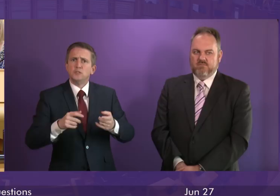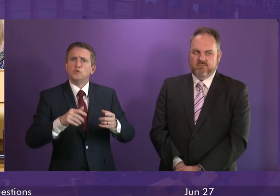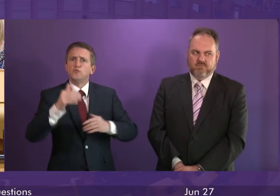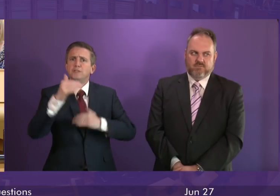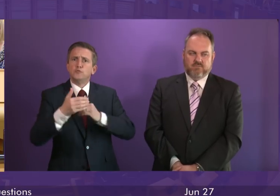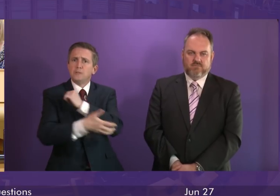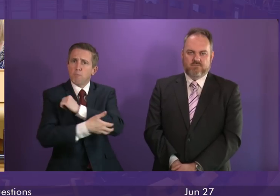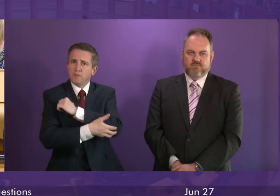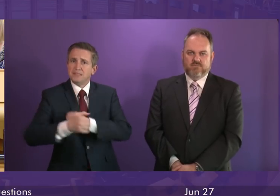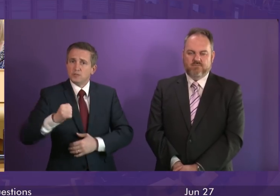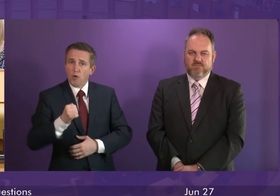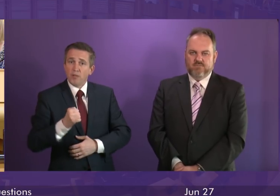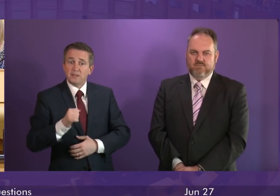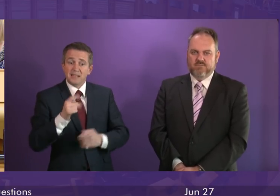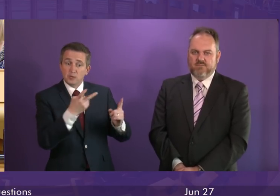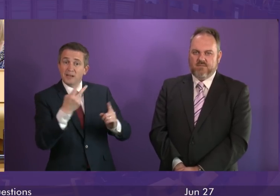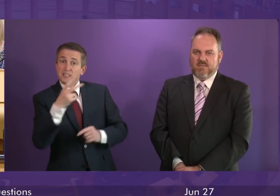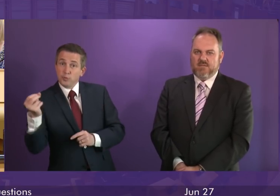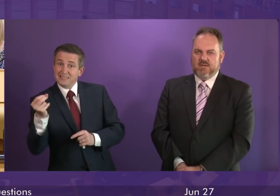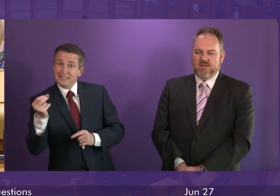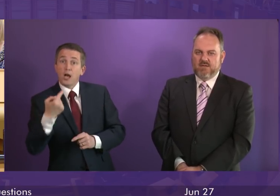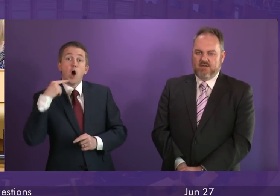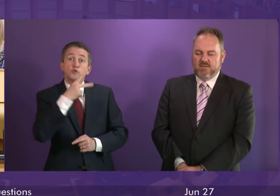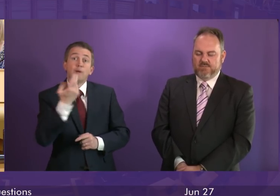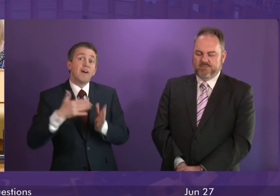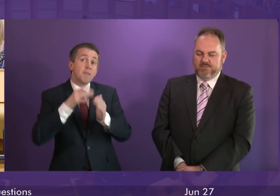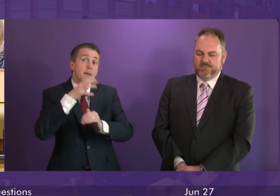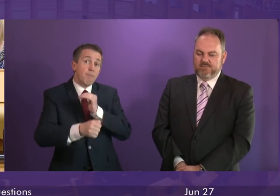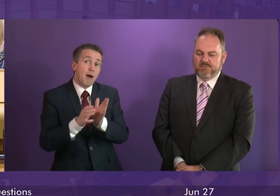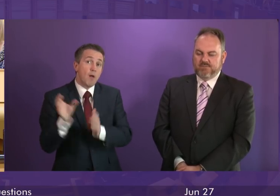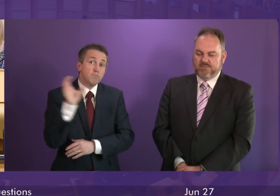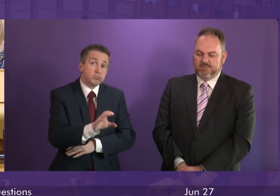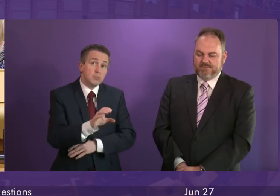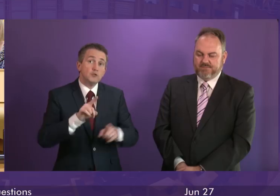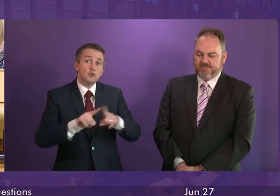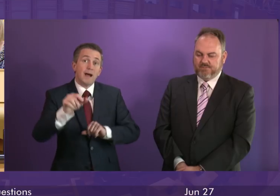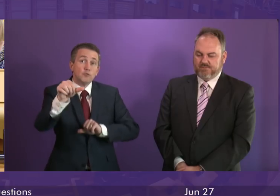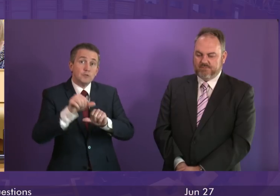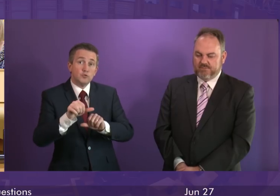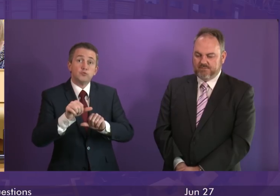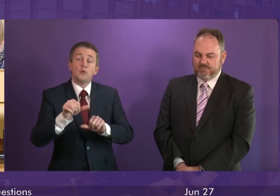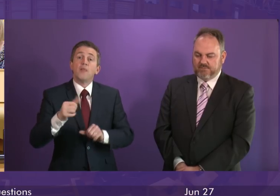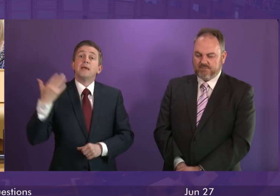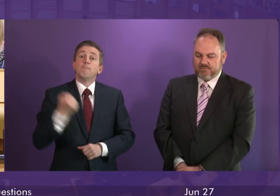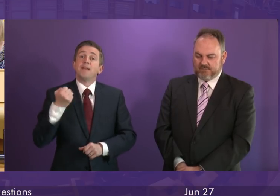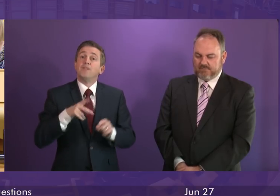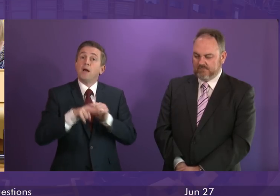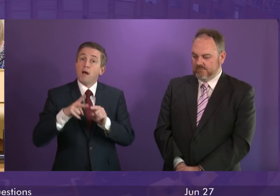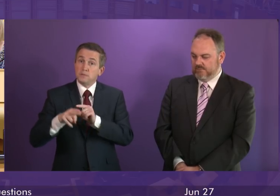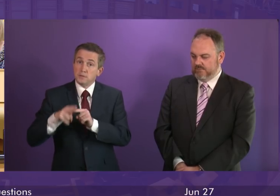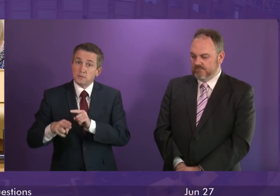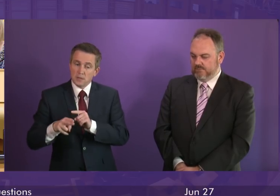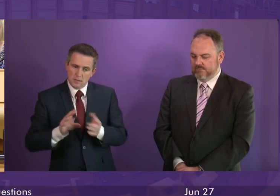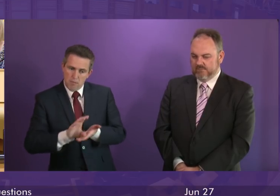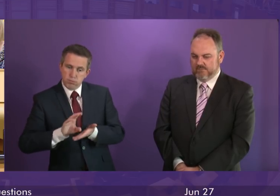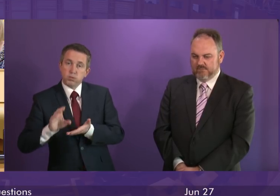-20, we will continue to invest over £125 million to mitigate the worst impacts of welfare cuts and to support those on